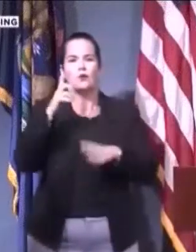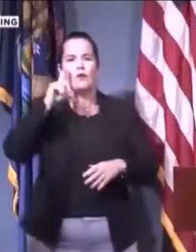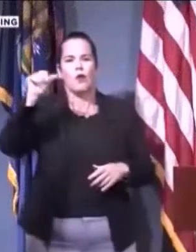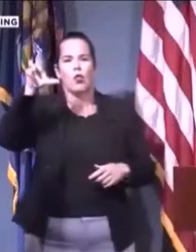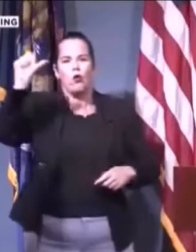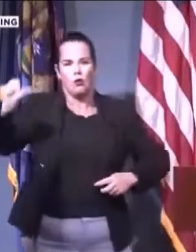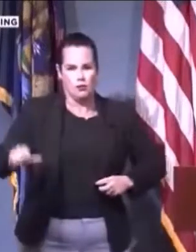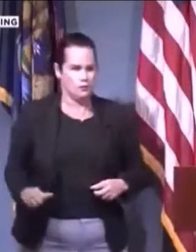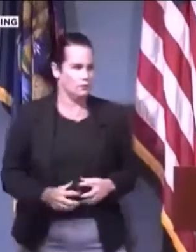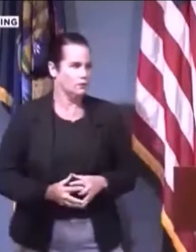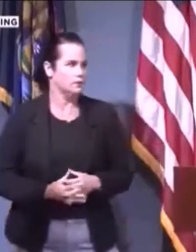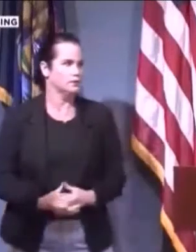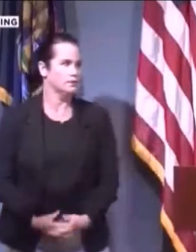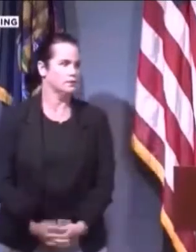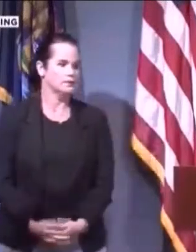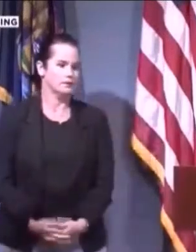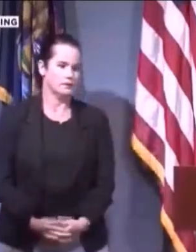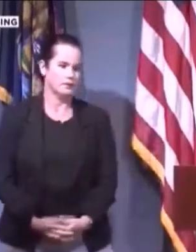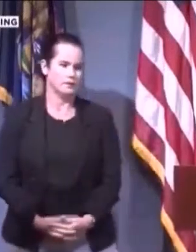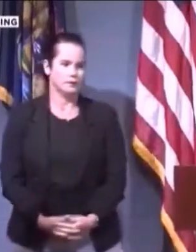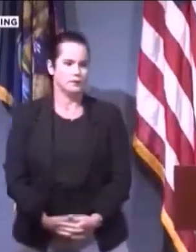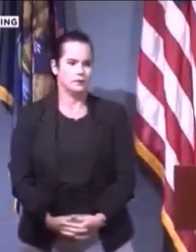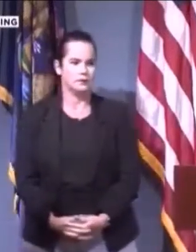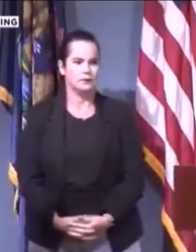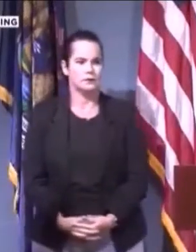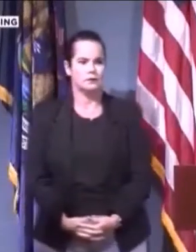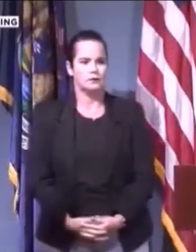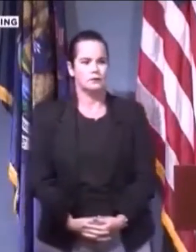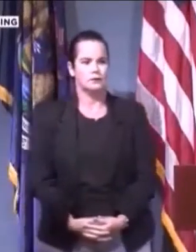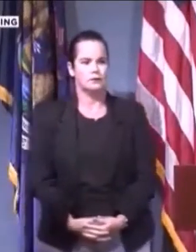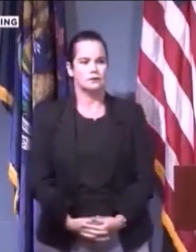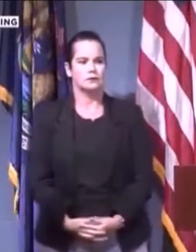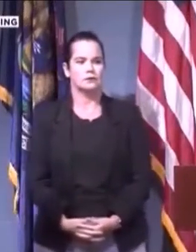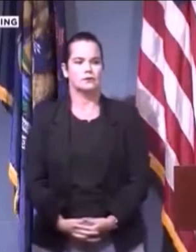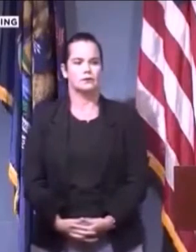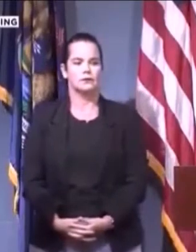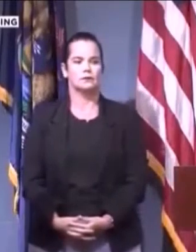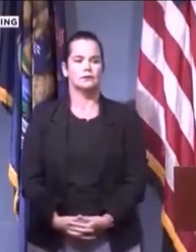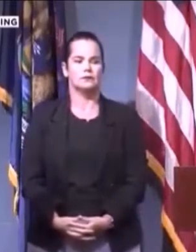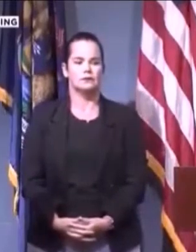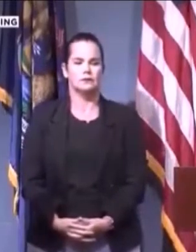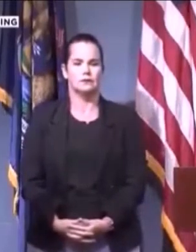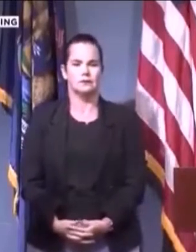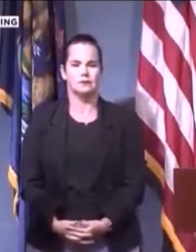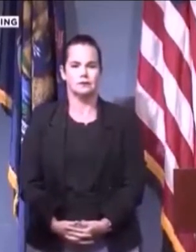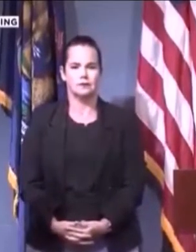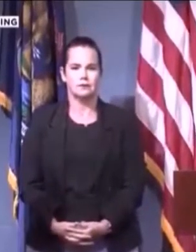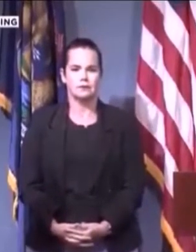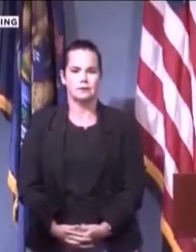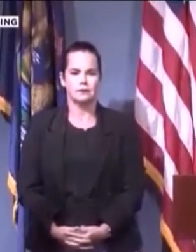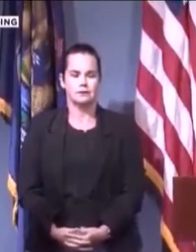the people speaking today, you know, to show, even though she's white, she's not a racist.